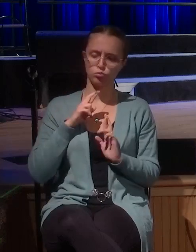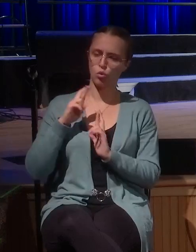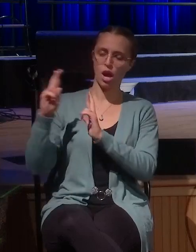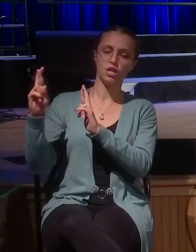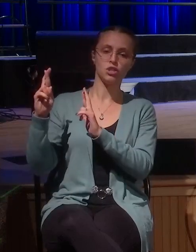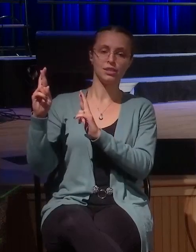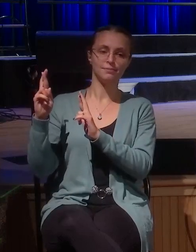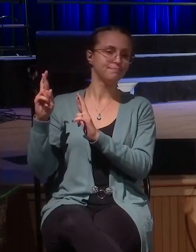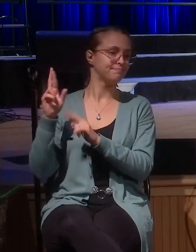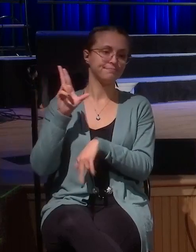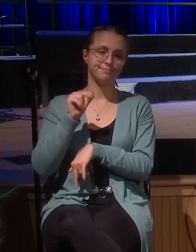rags to him.